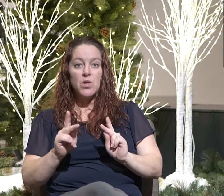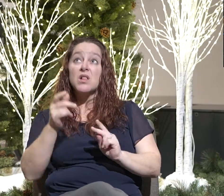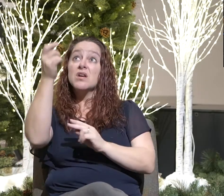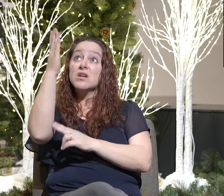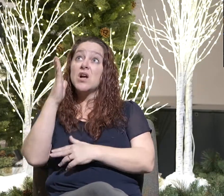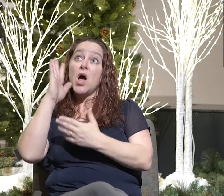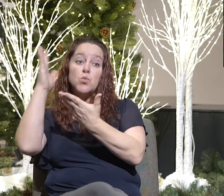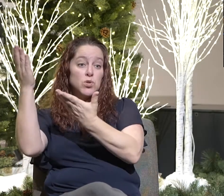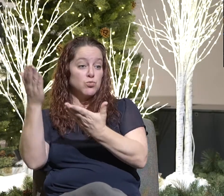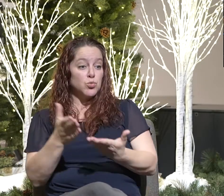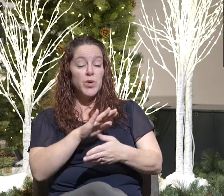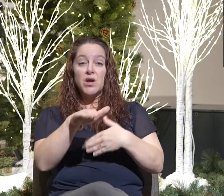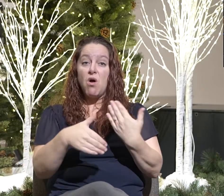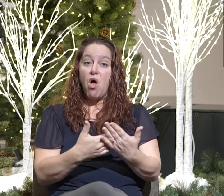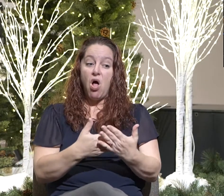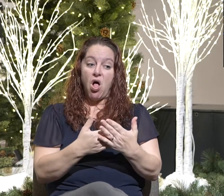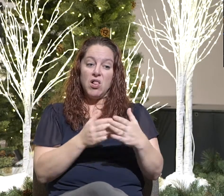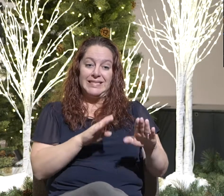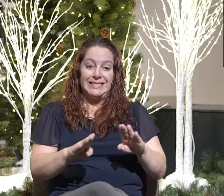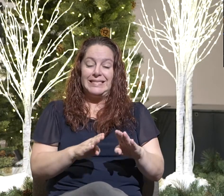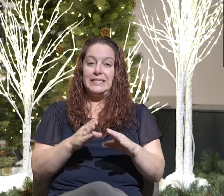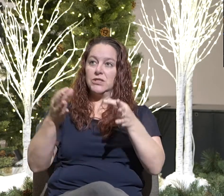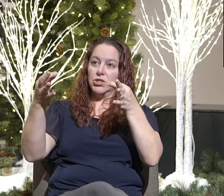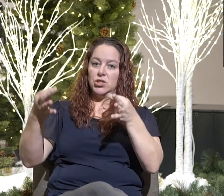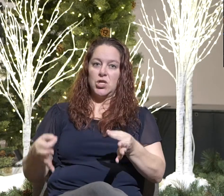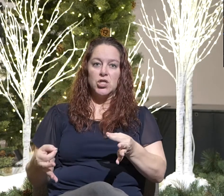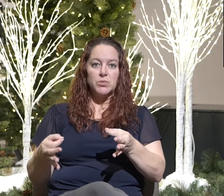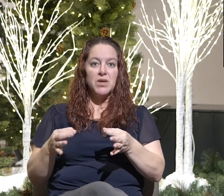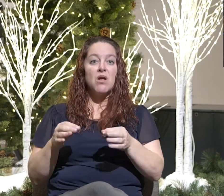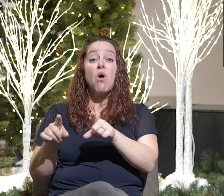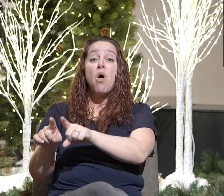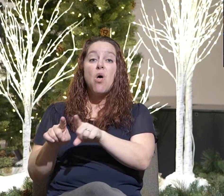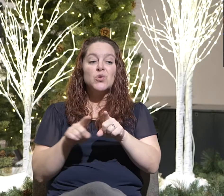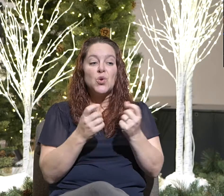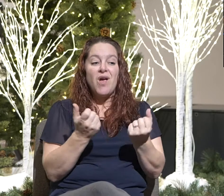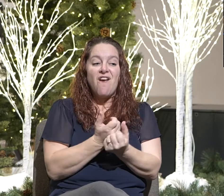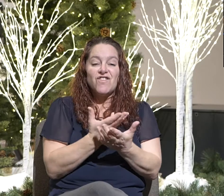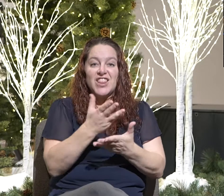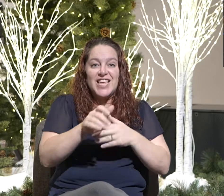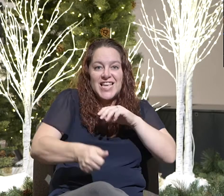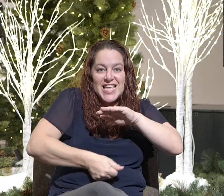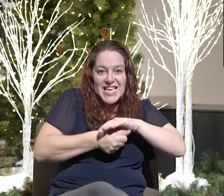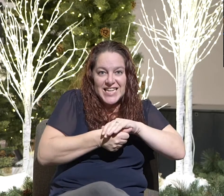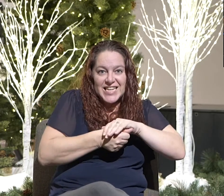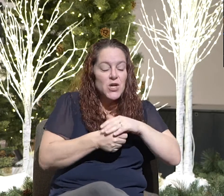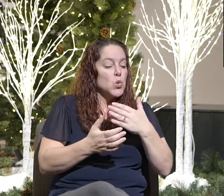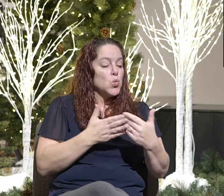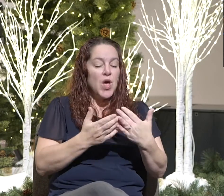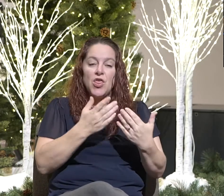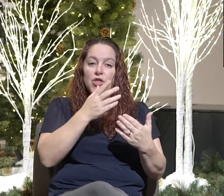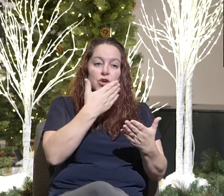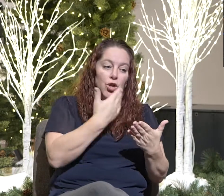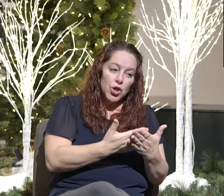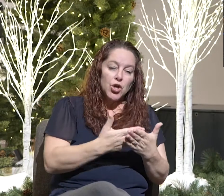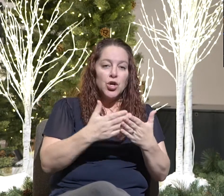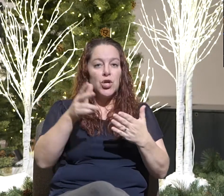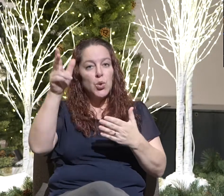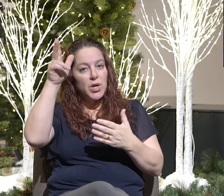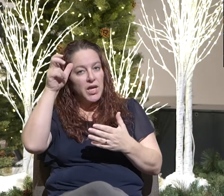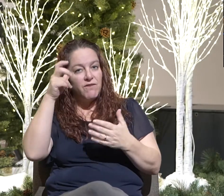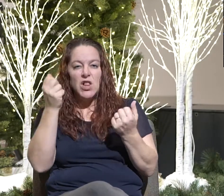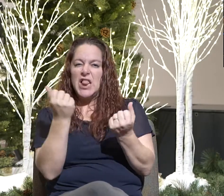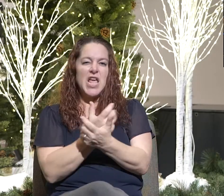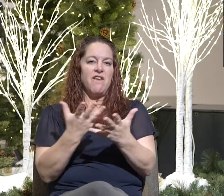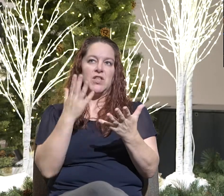deed into judgment, including every hidden thing. Whether it is good or evil, everything